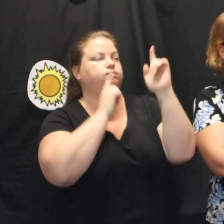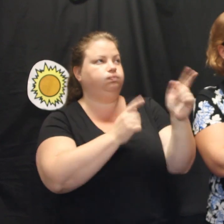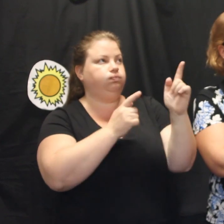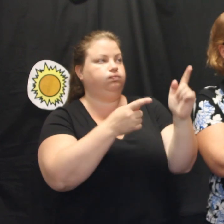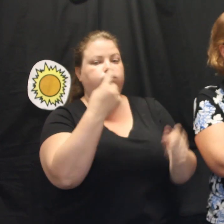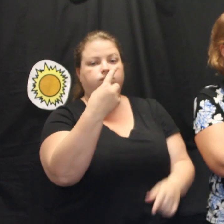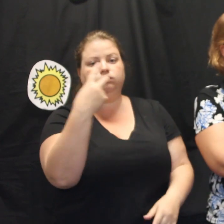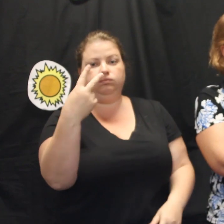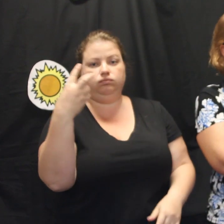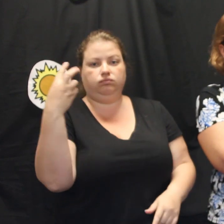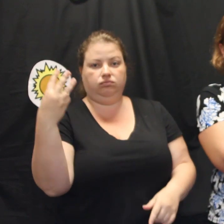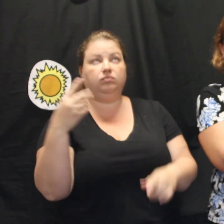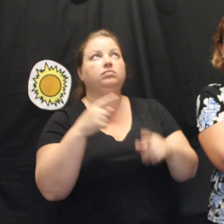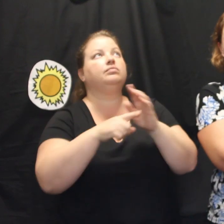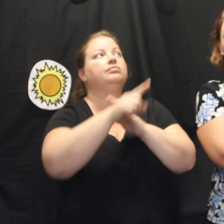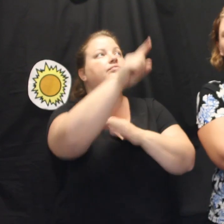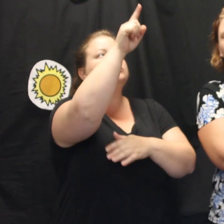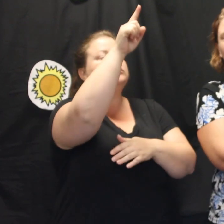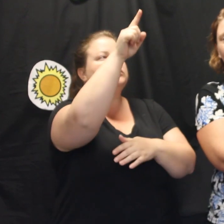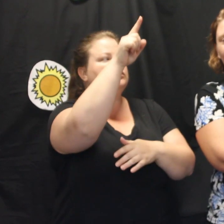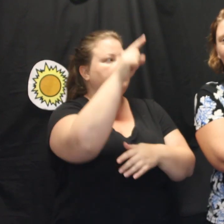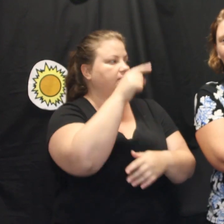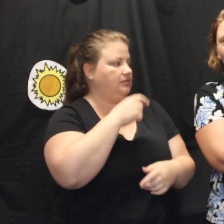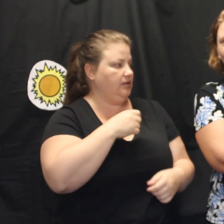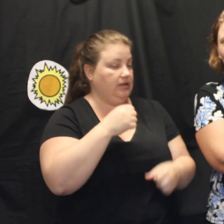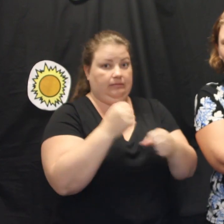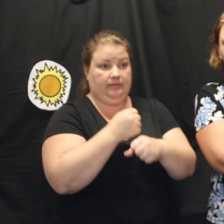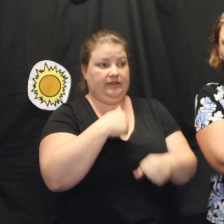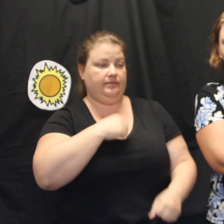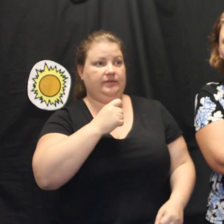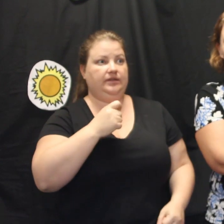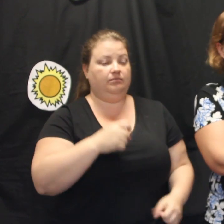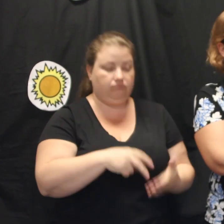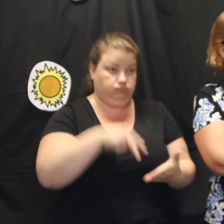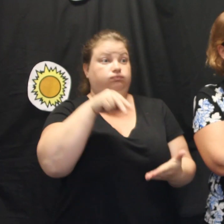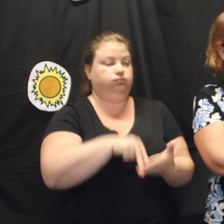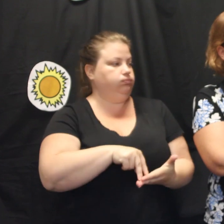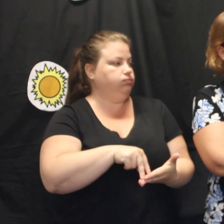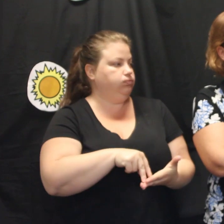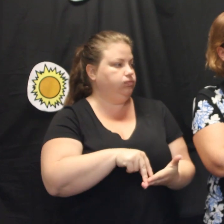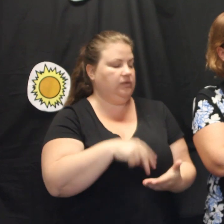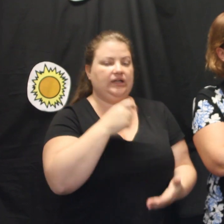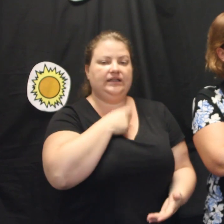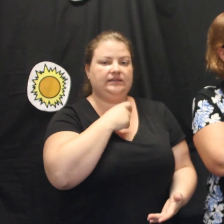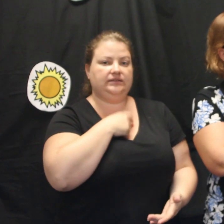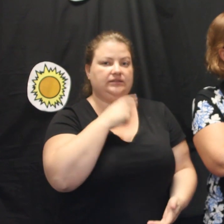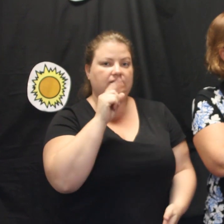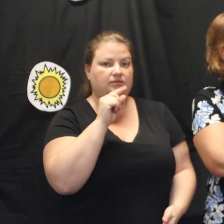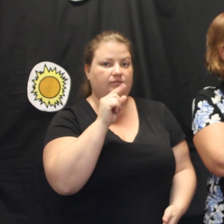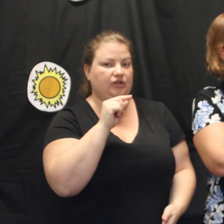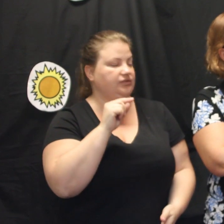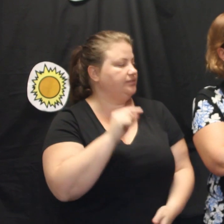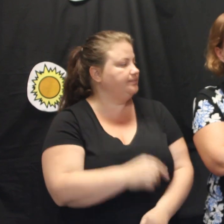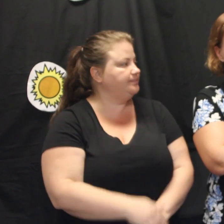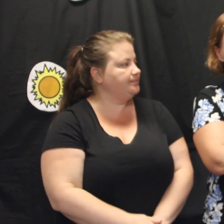It makes me jump and scares the seagulls. Later,